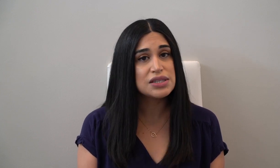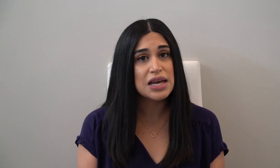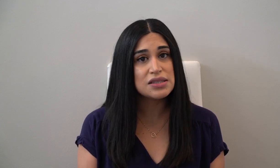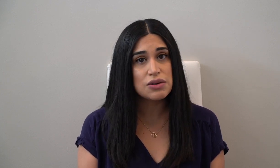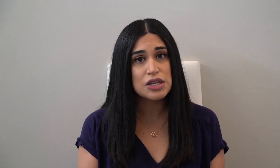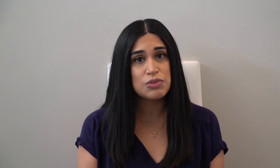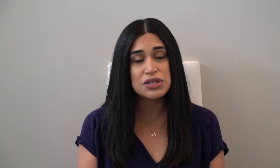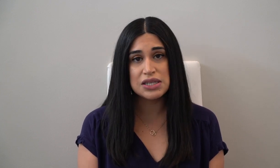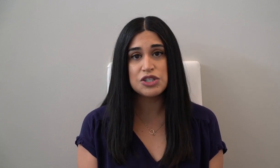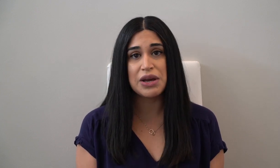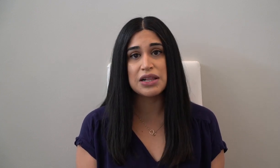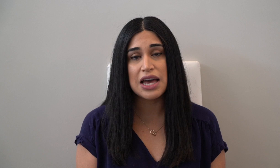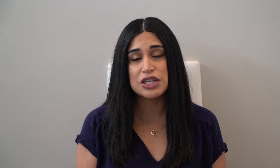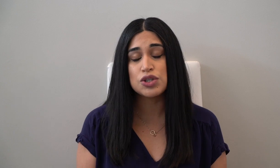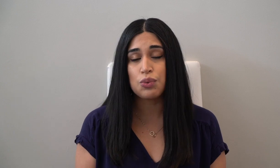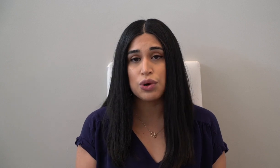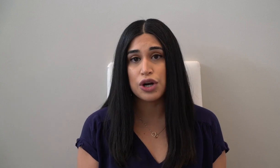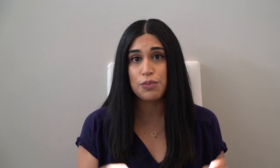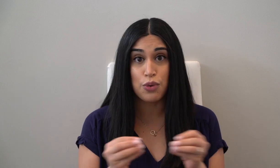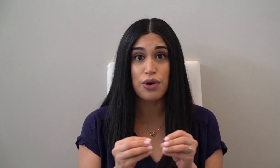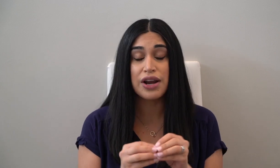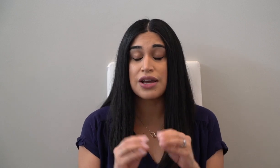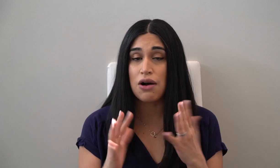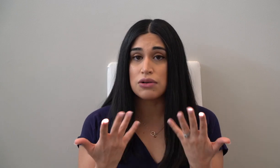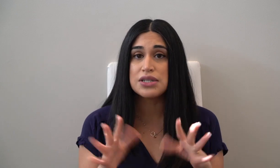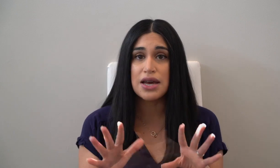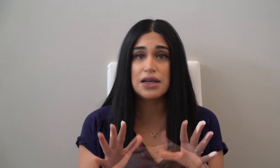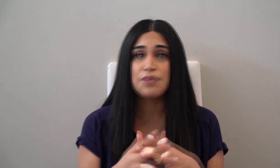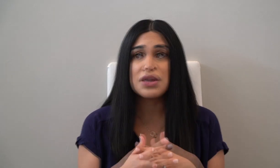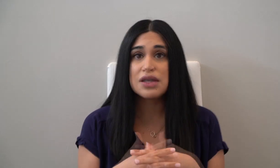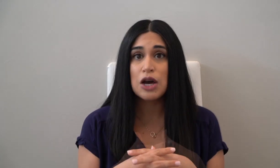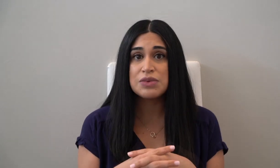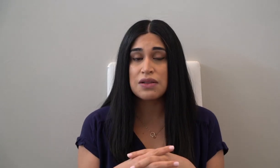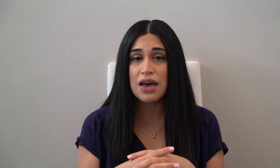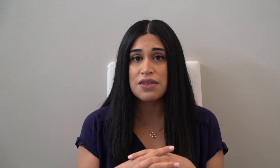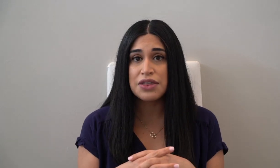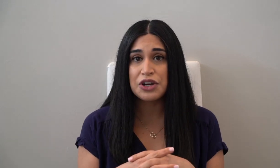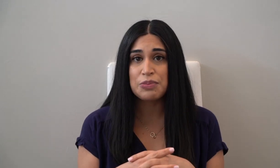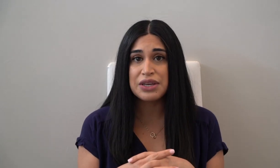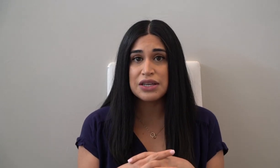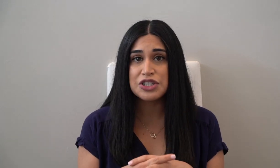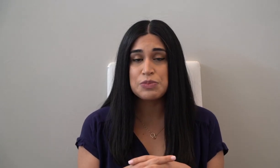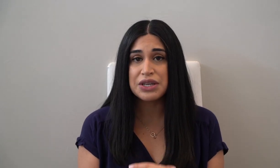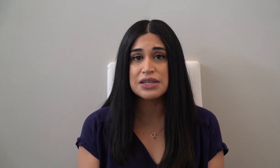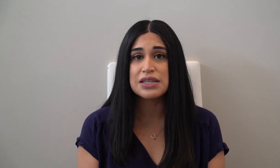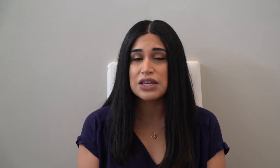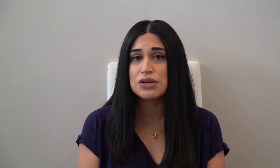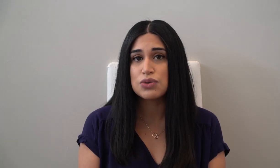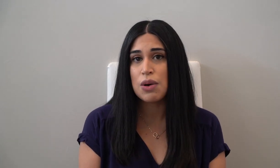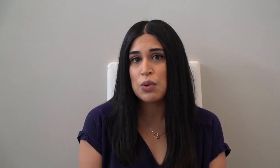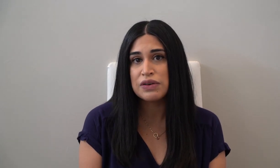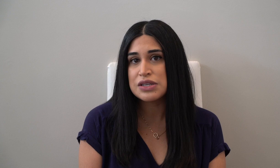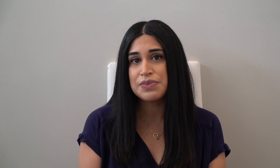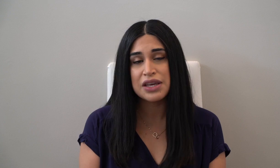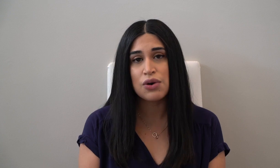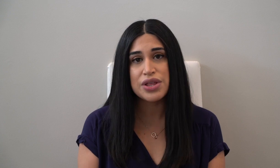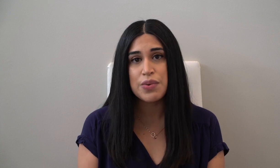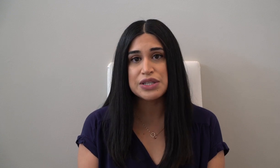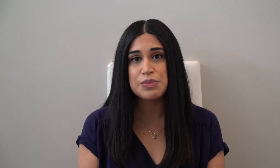of the signs that I was able to teach my clients were more and all done. This helped a lot in therapy just because kiddos want more or something or they want to